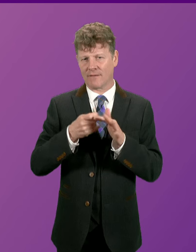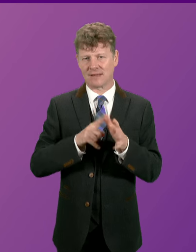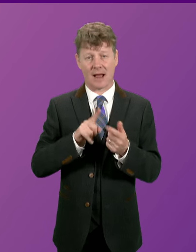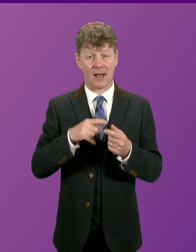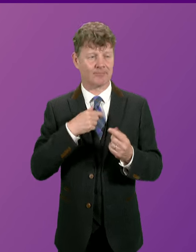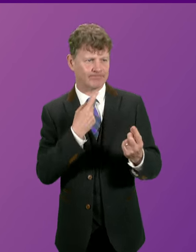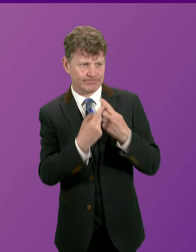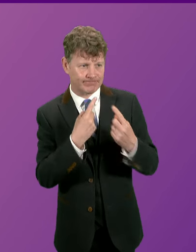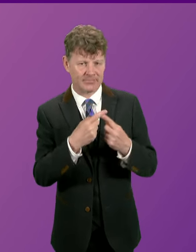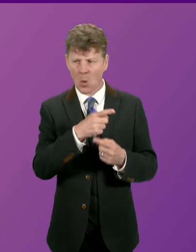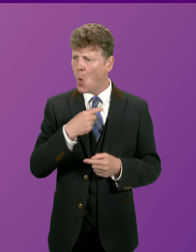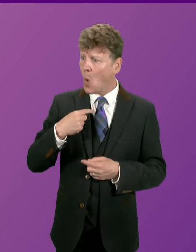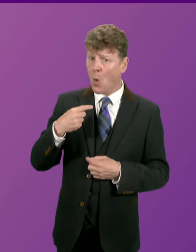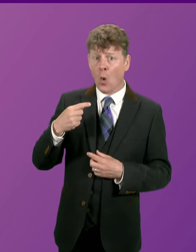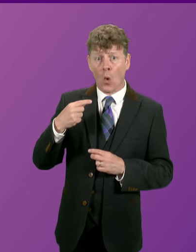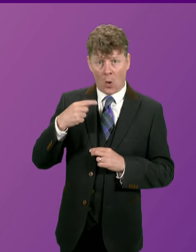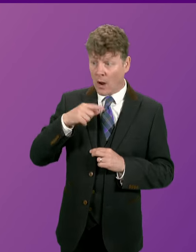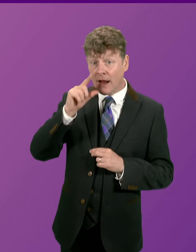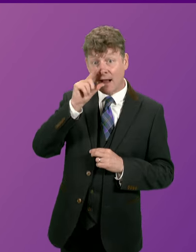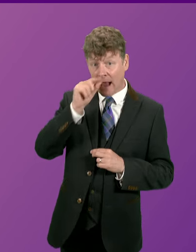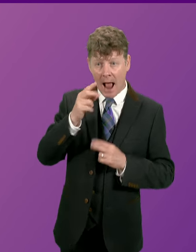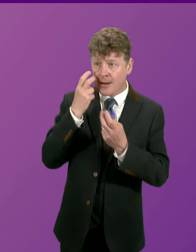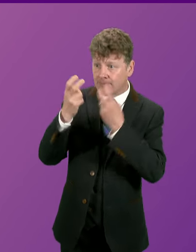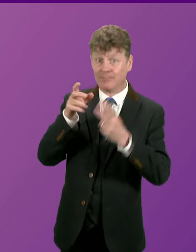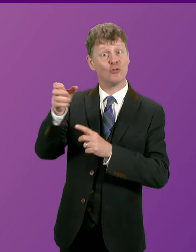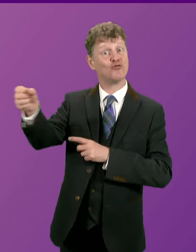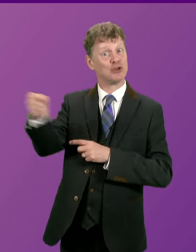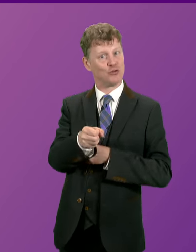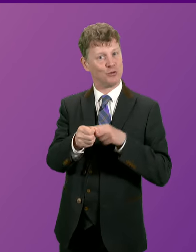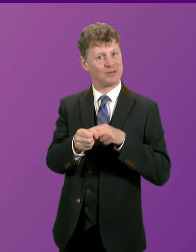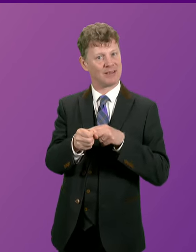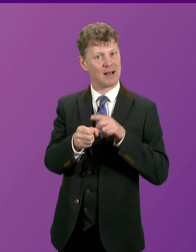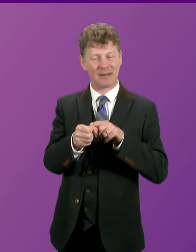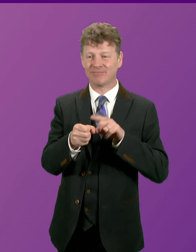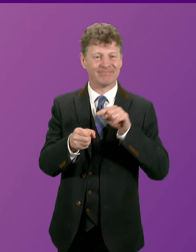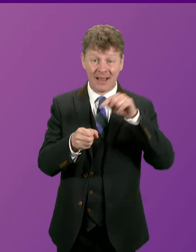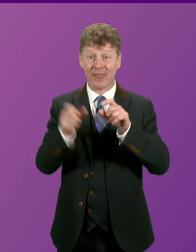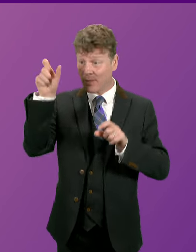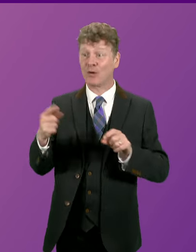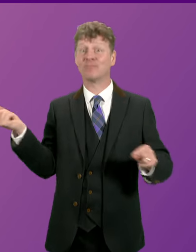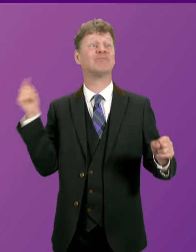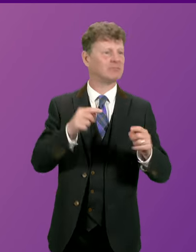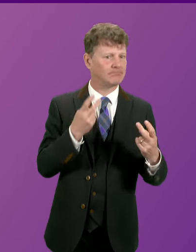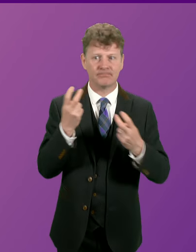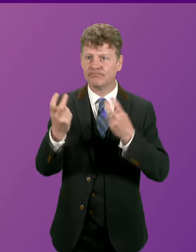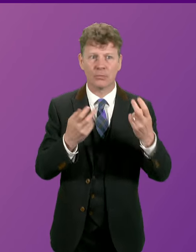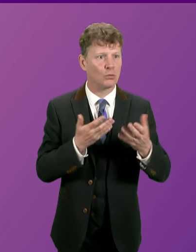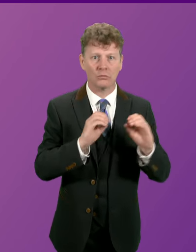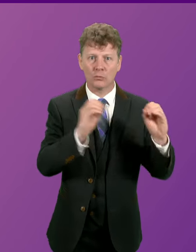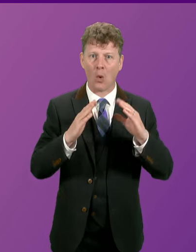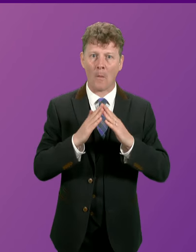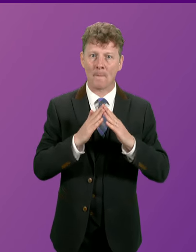saying they can recruit, but the people they recruit cannot find a home and they cannot take up the post.